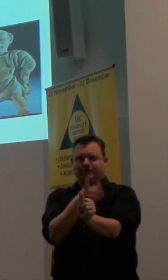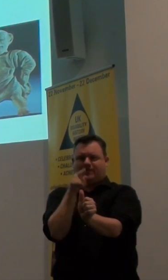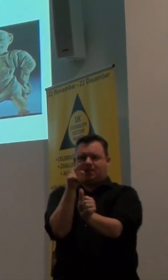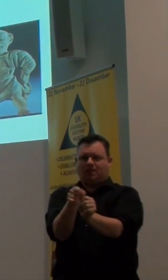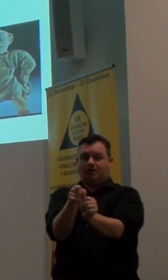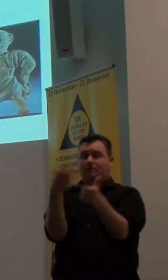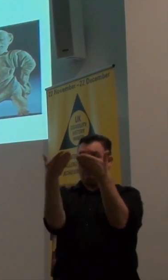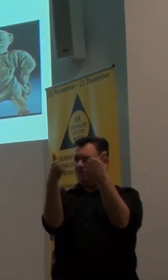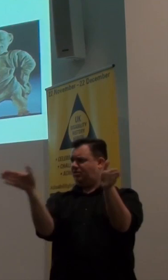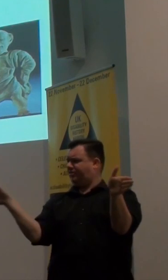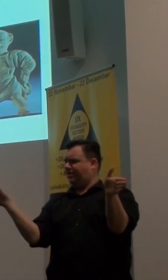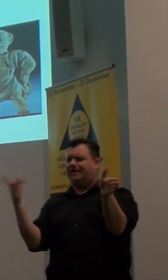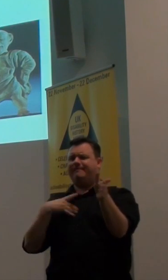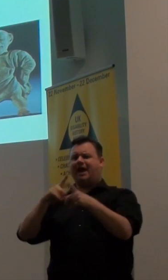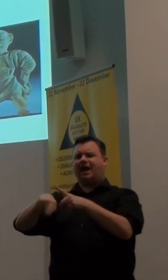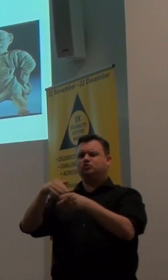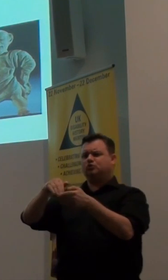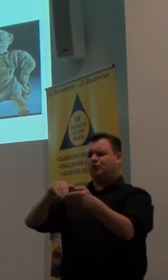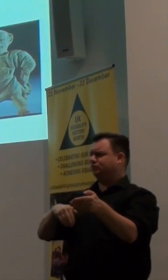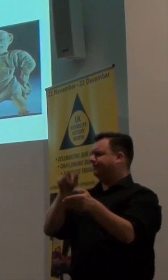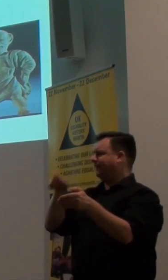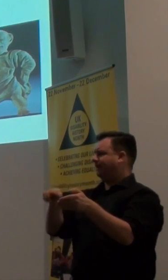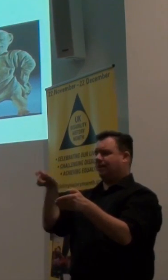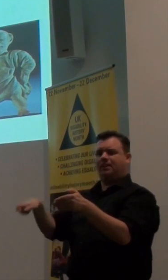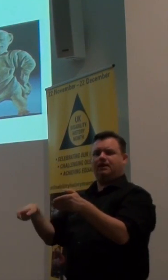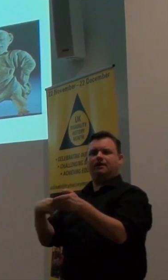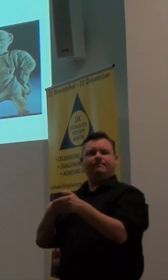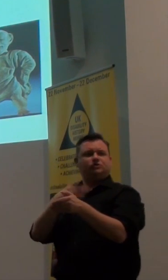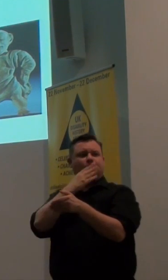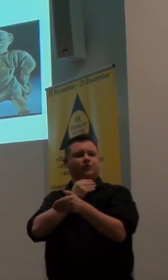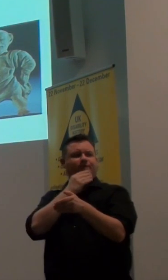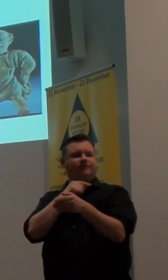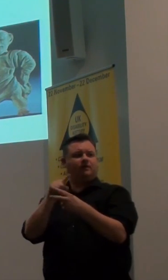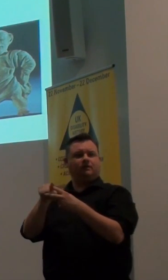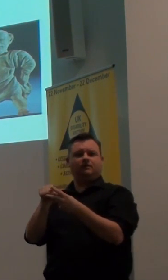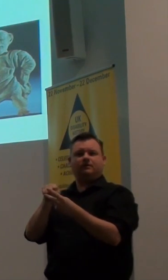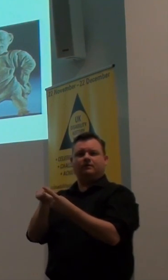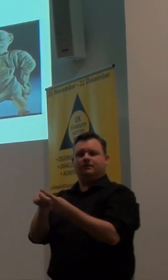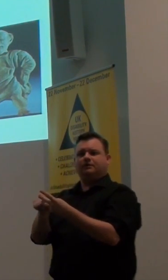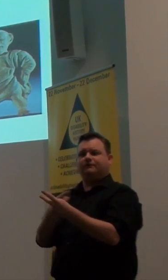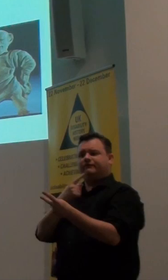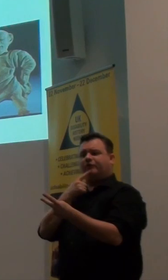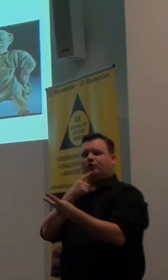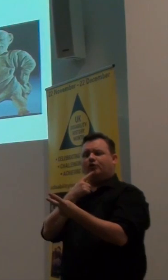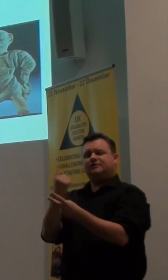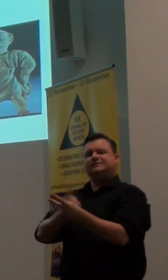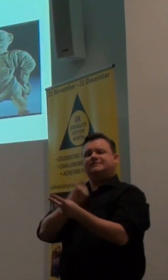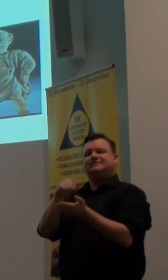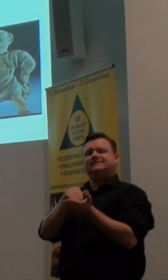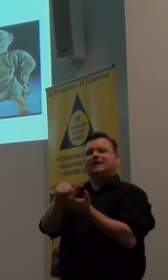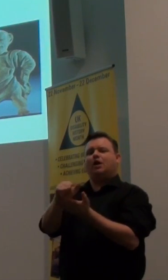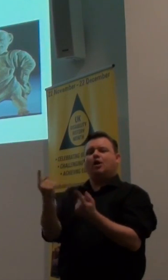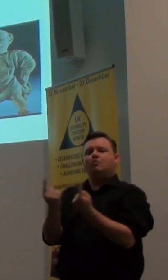And that, of course, excludes most people. But it is very useful to play on people's insecurities to sell products to them,